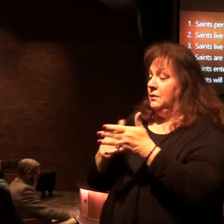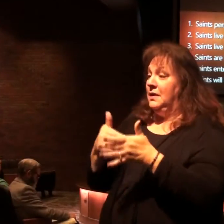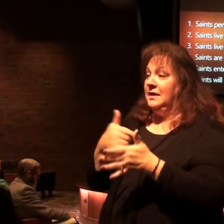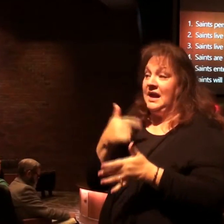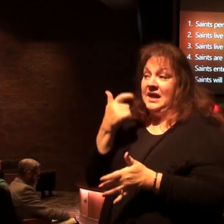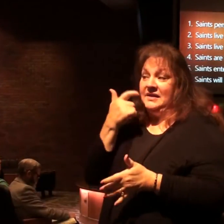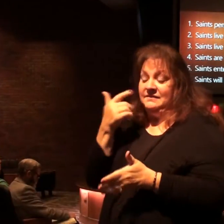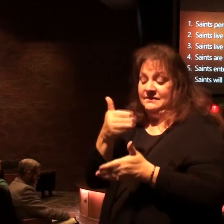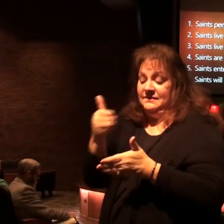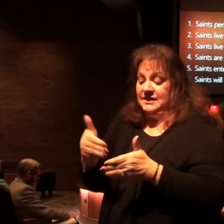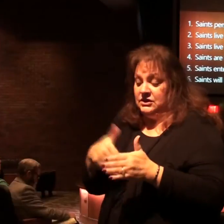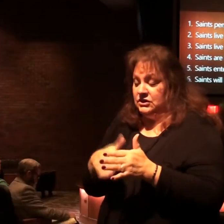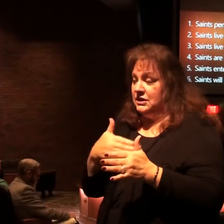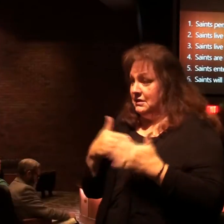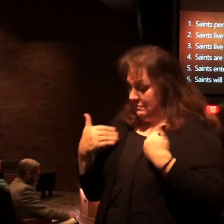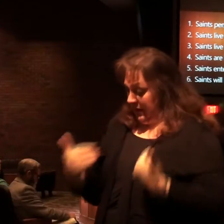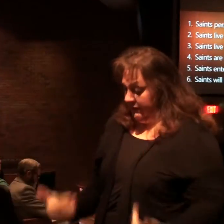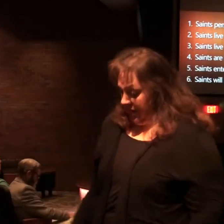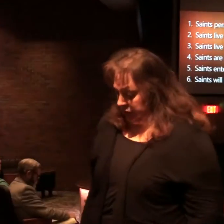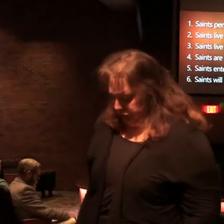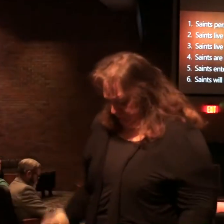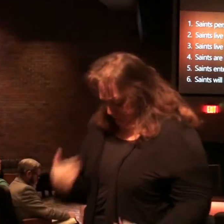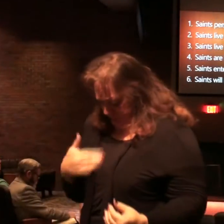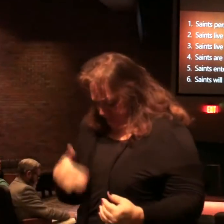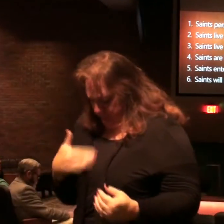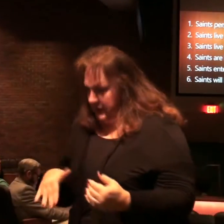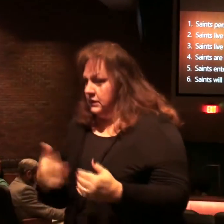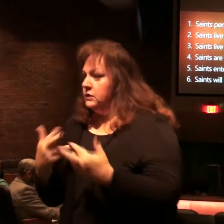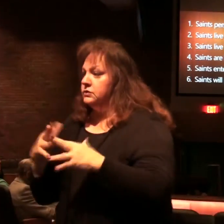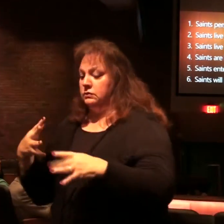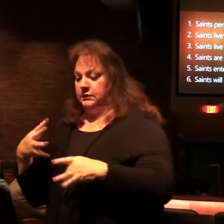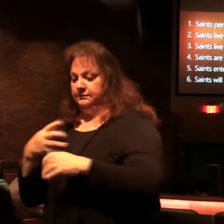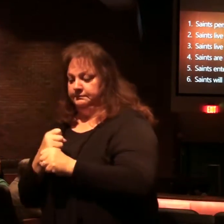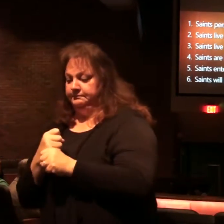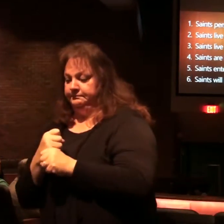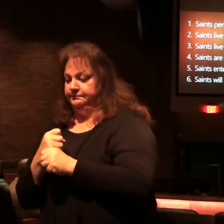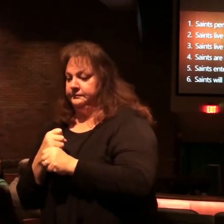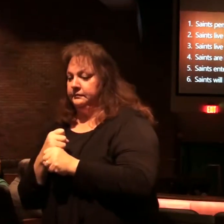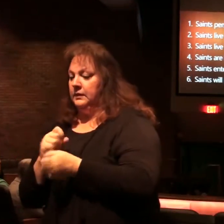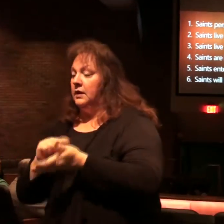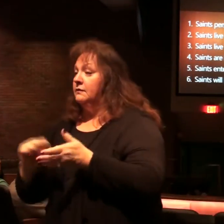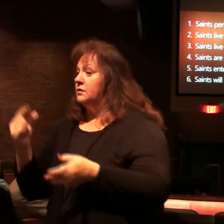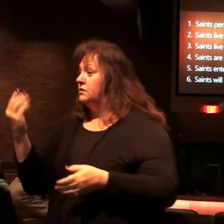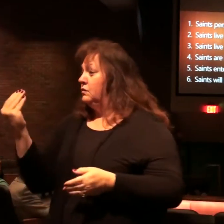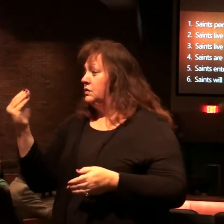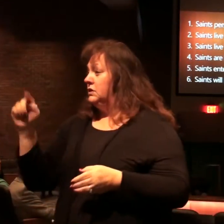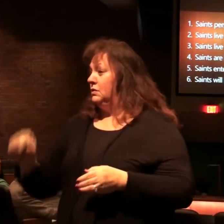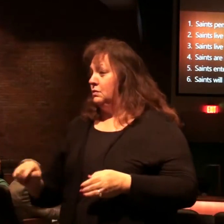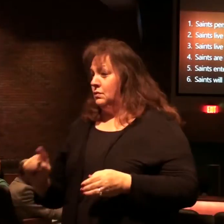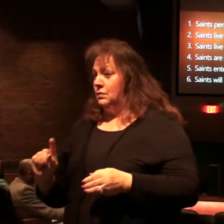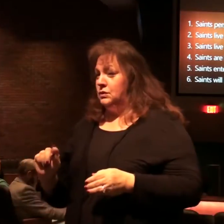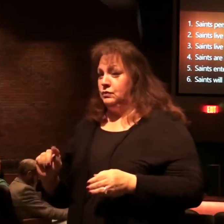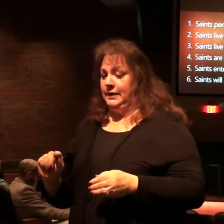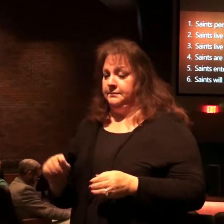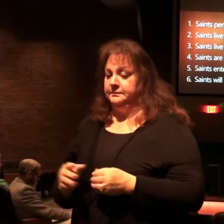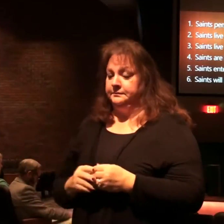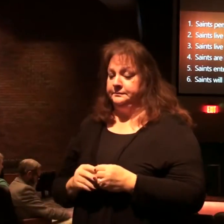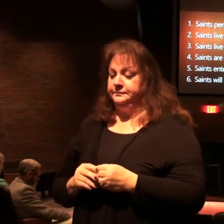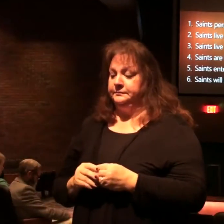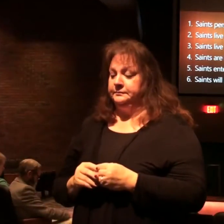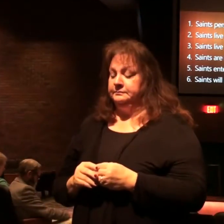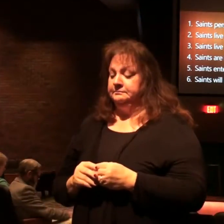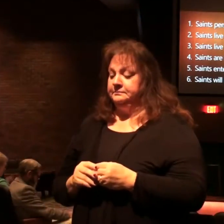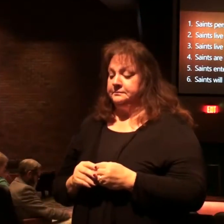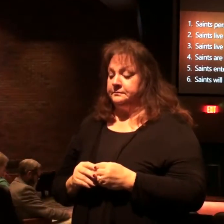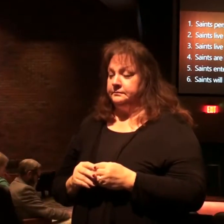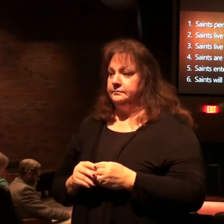in the flesh. We're ready to wrap this preview up in verses 14 to 20. We